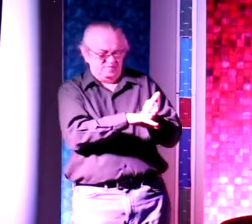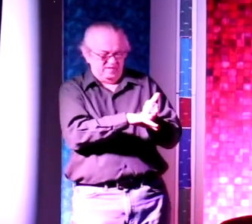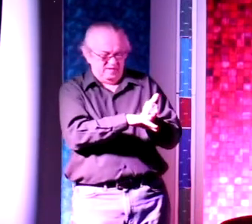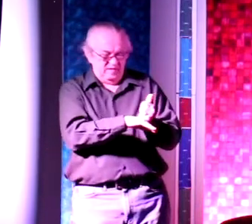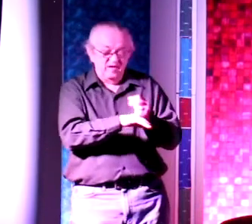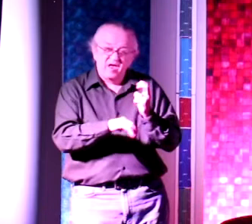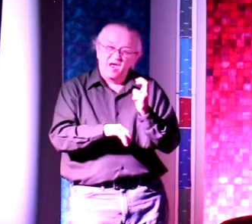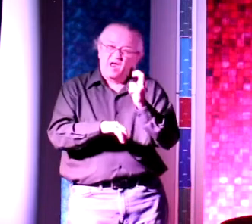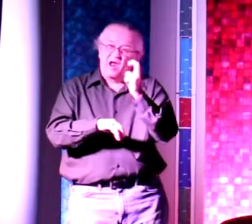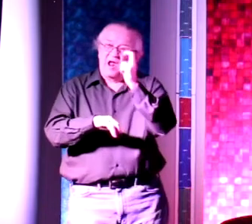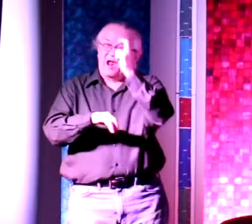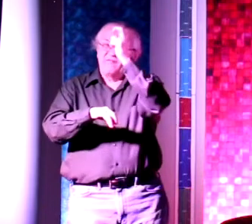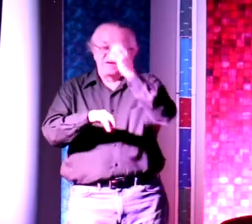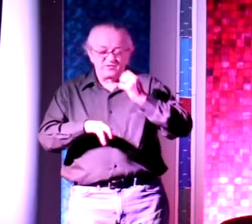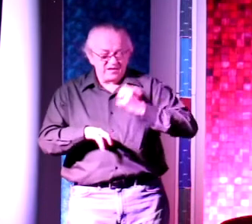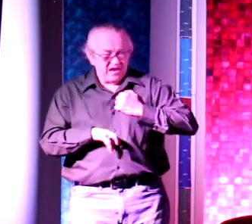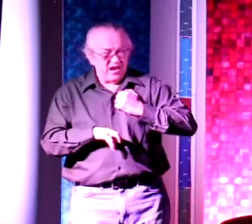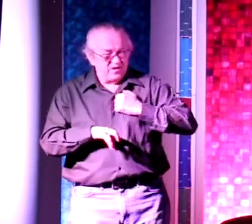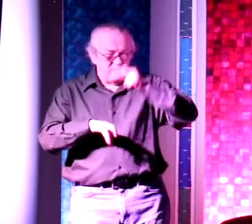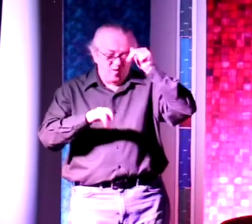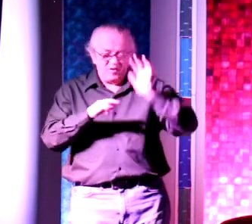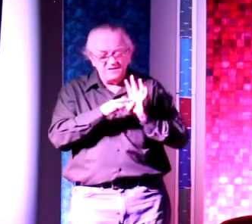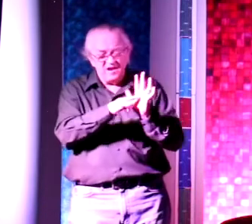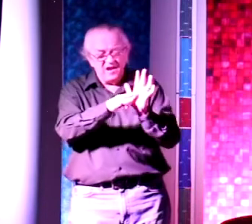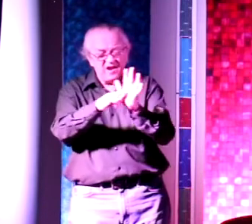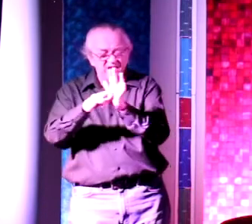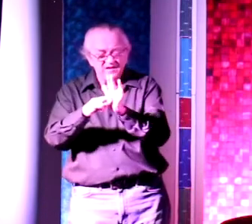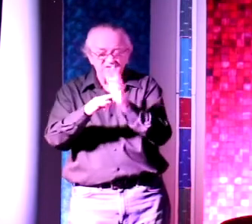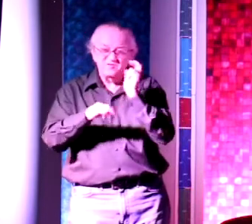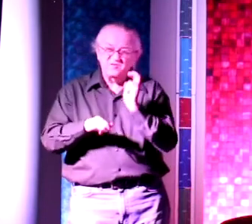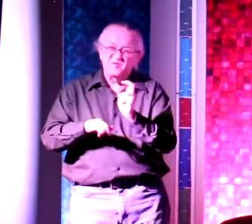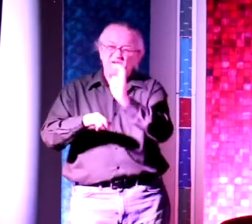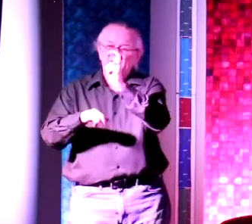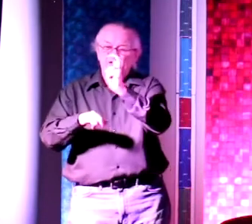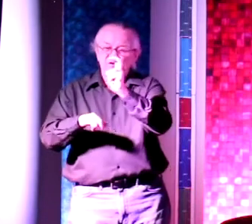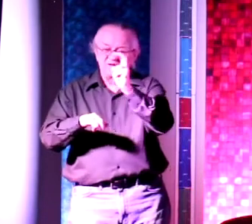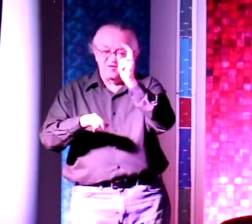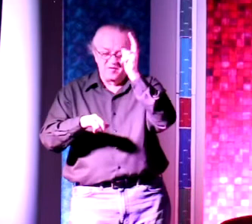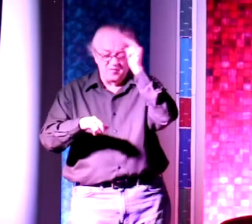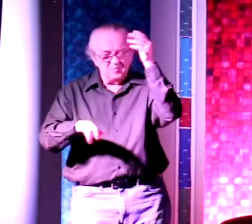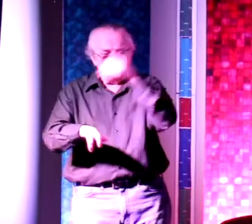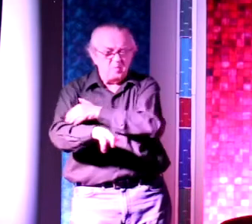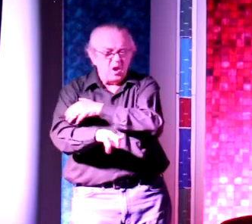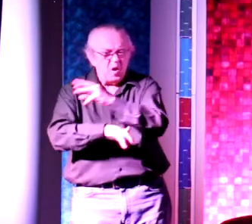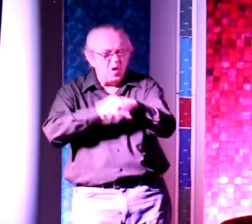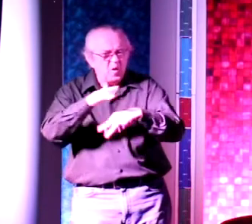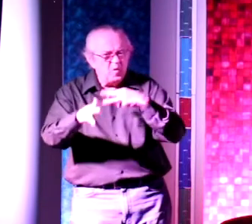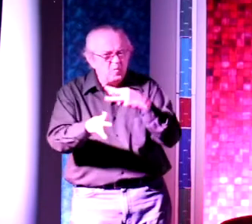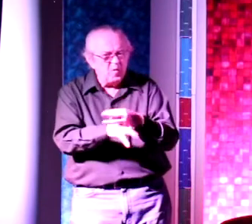exhibition. He traveled there. The horses were the power of the world in 1825.